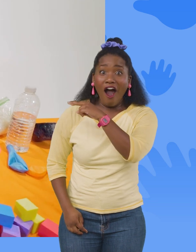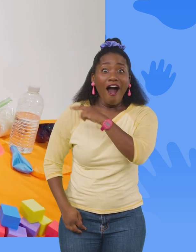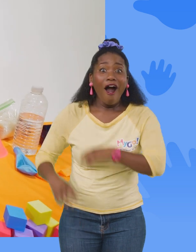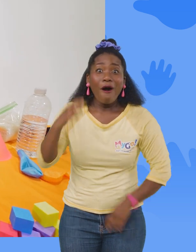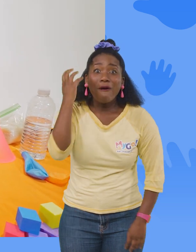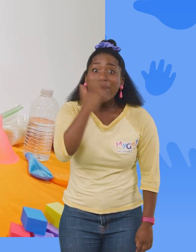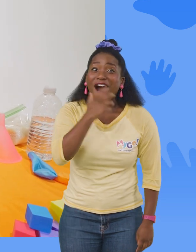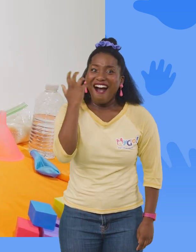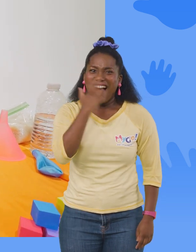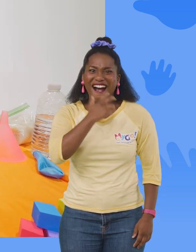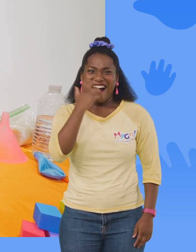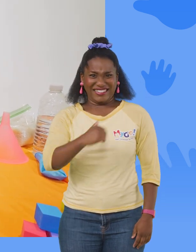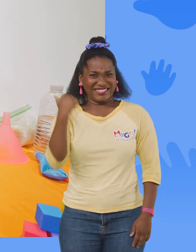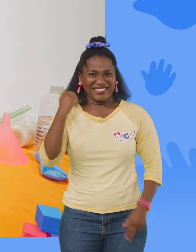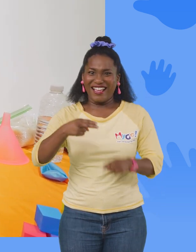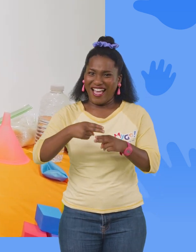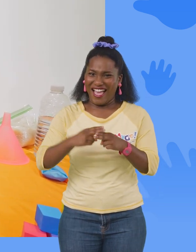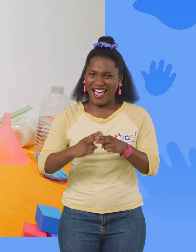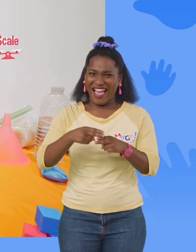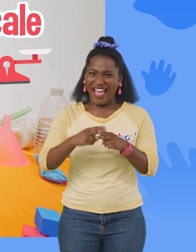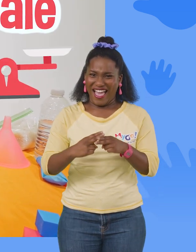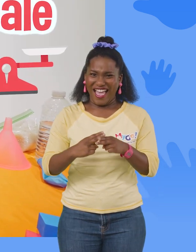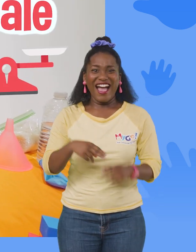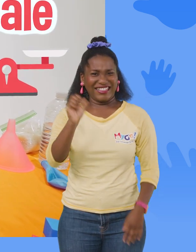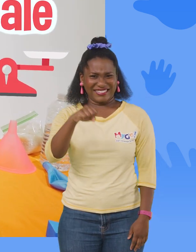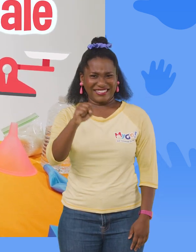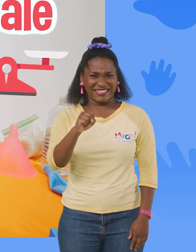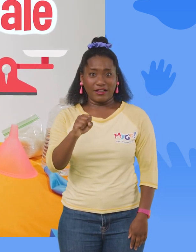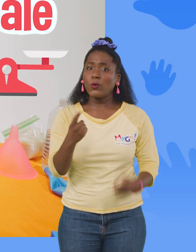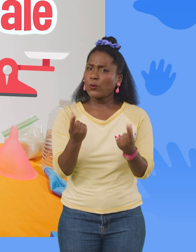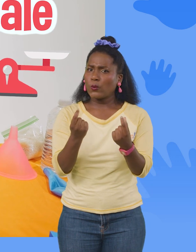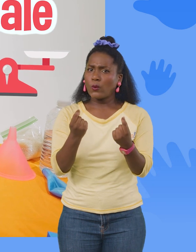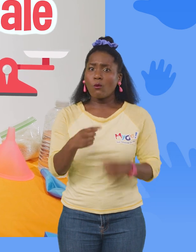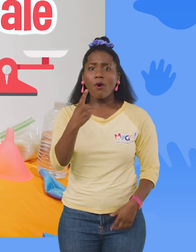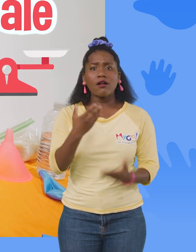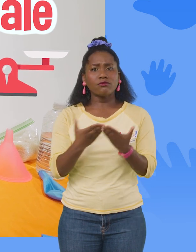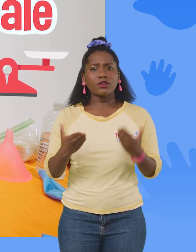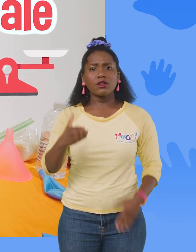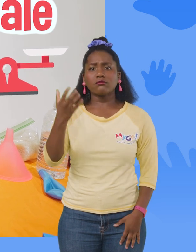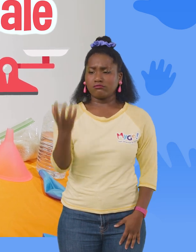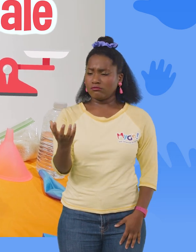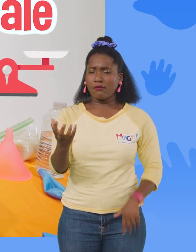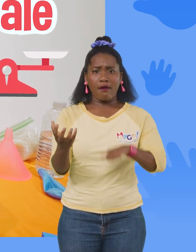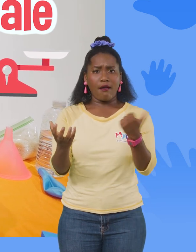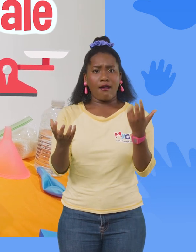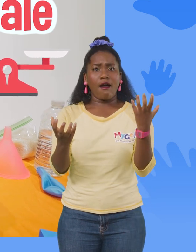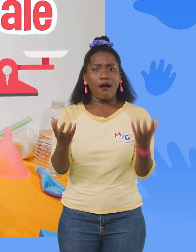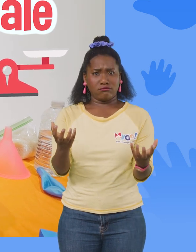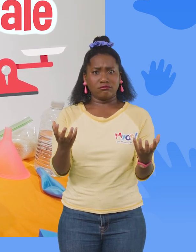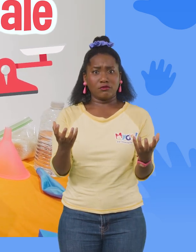here. Whoa, this is a scale. Yeah, you put one thing on this side, and one thing on this side,